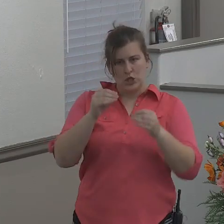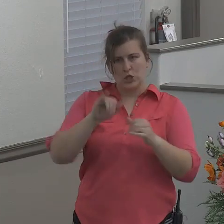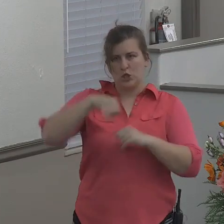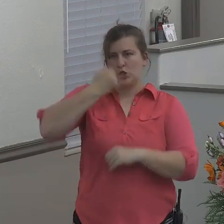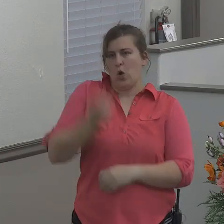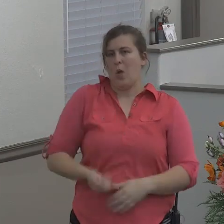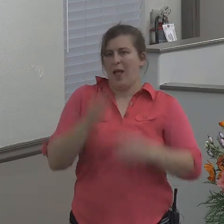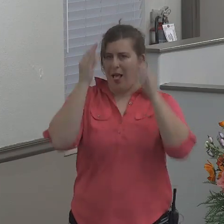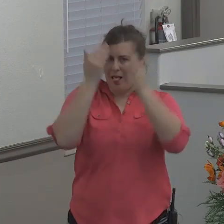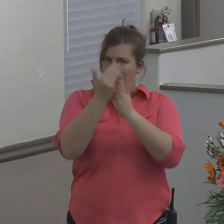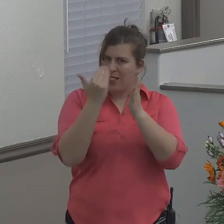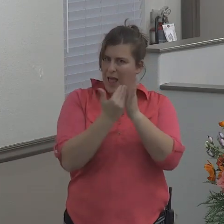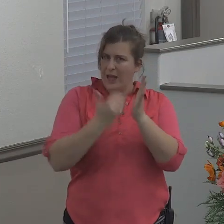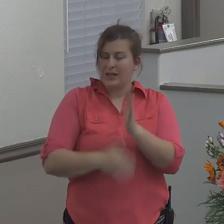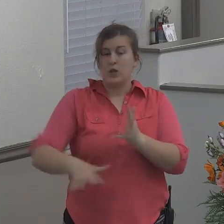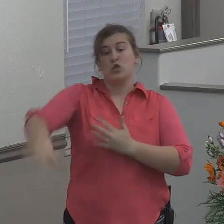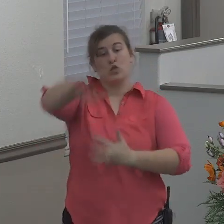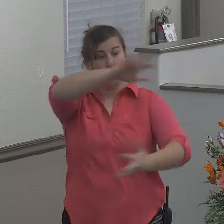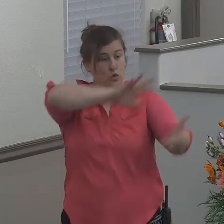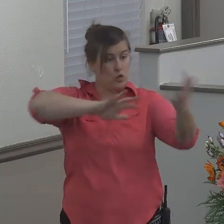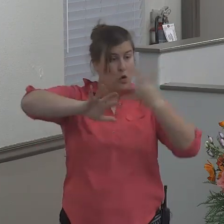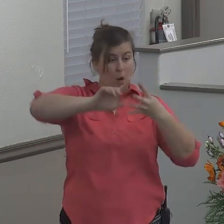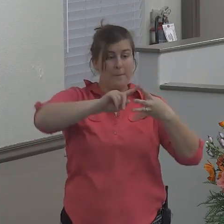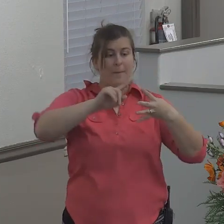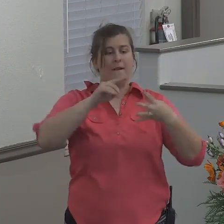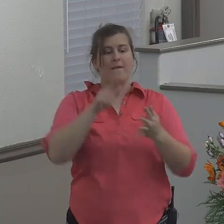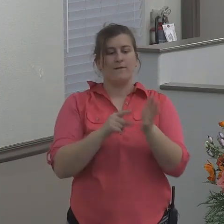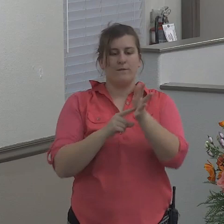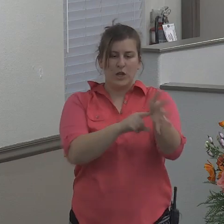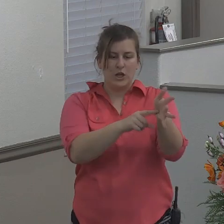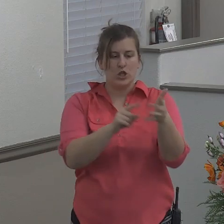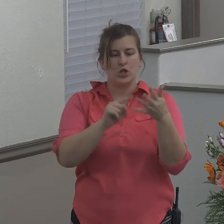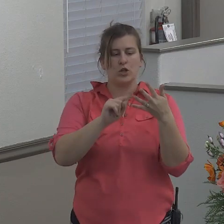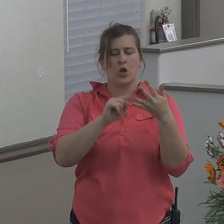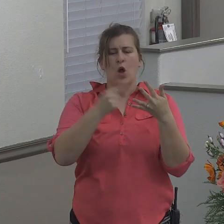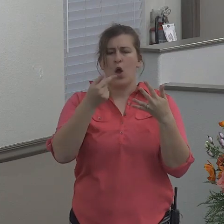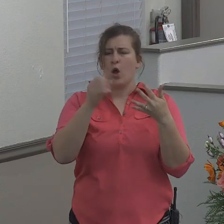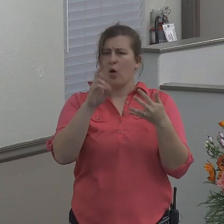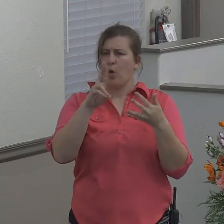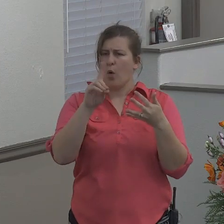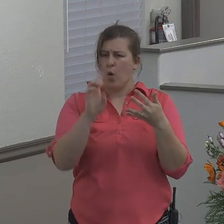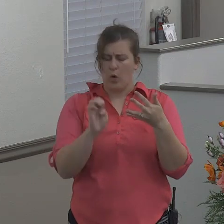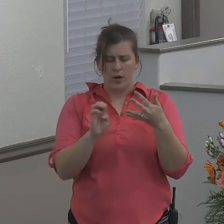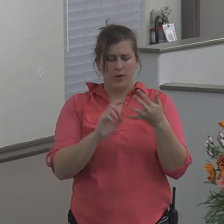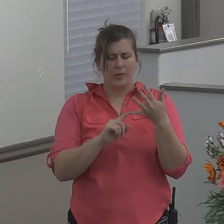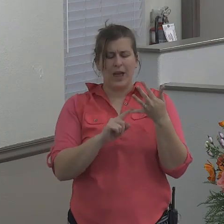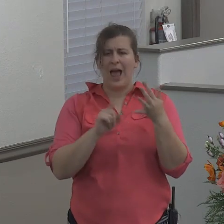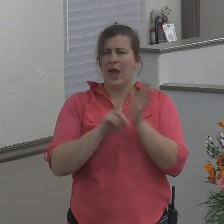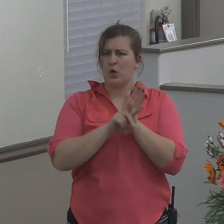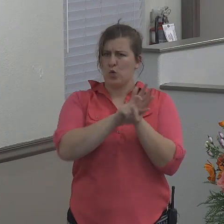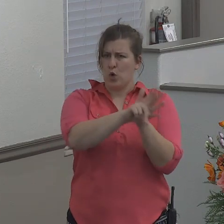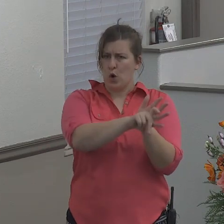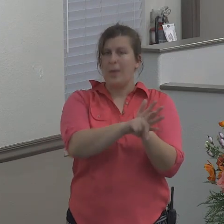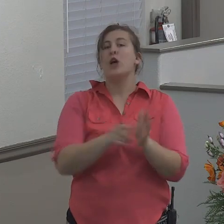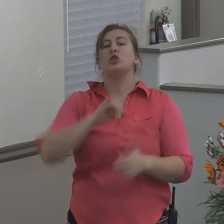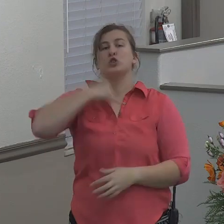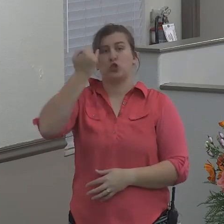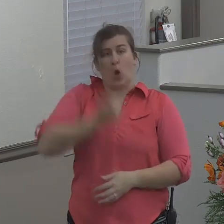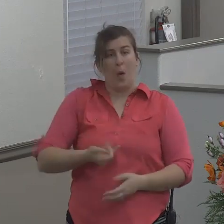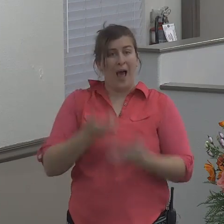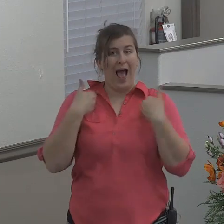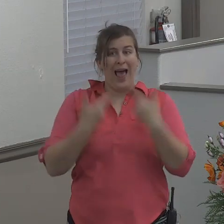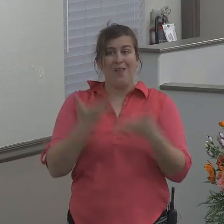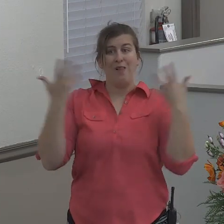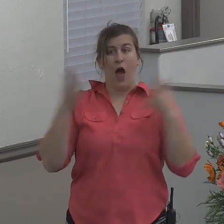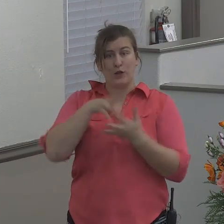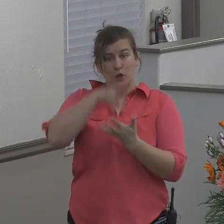a fish, a gourd, a worm. Jonah had a lot to learn and he was not